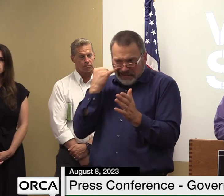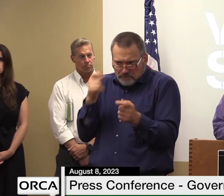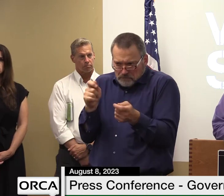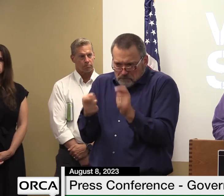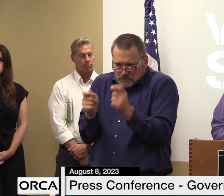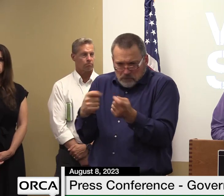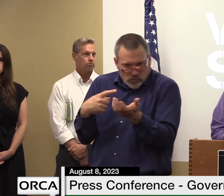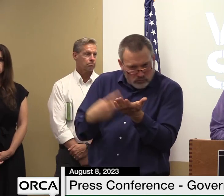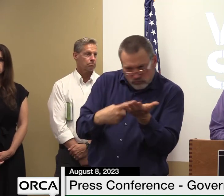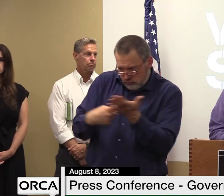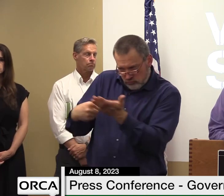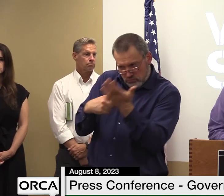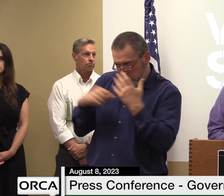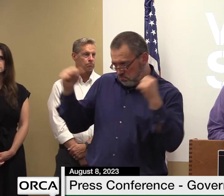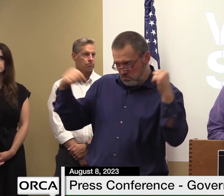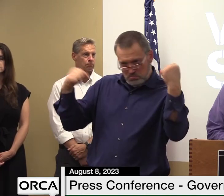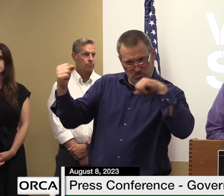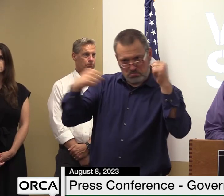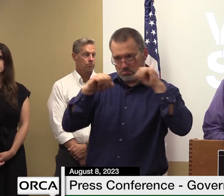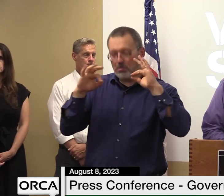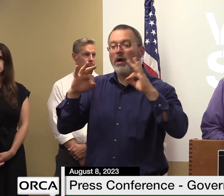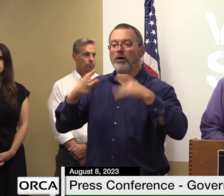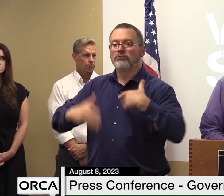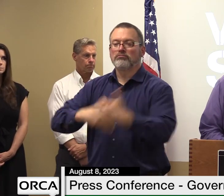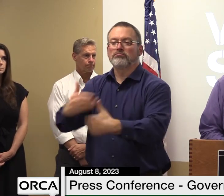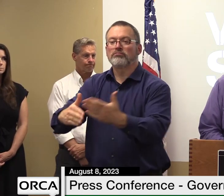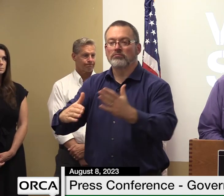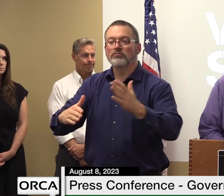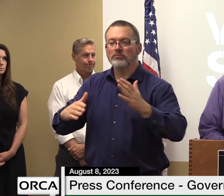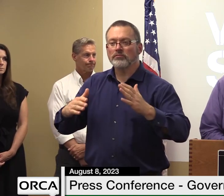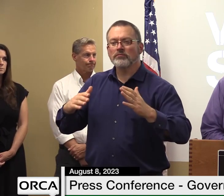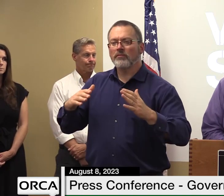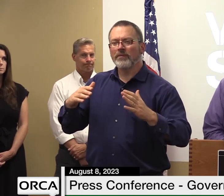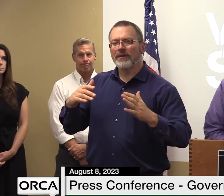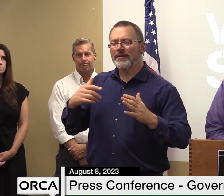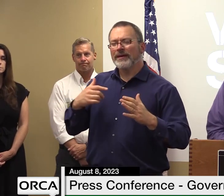or dramatically shift how we spend the arpa state fiscal recovery money